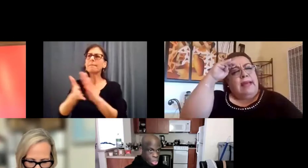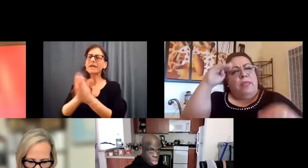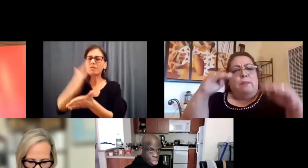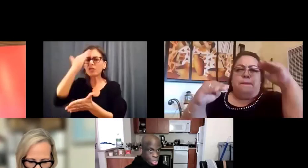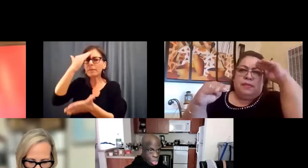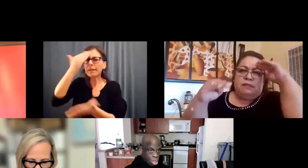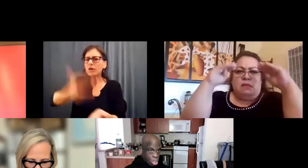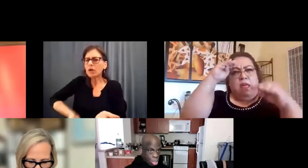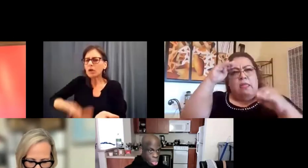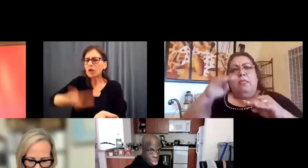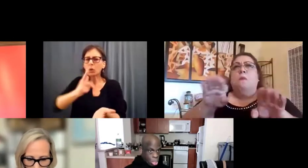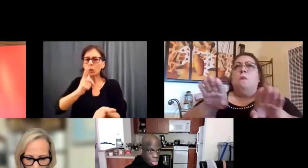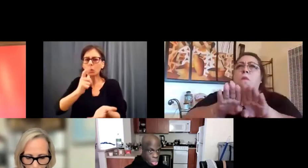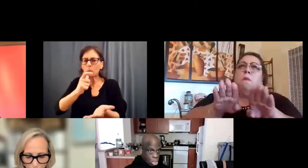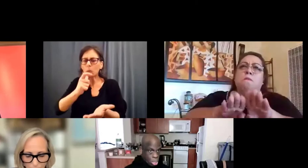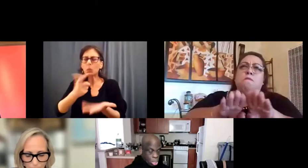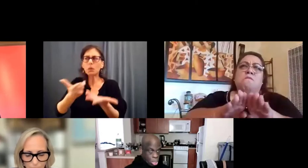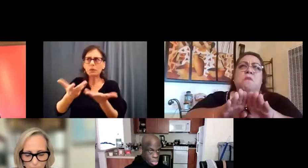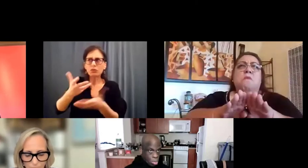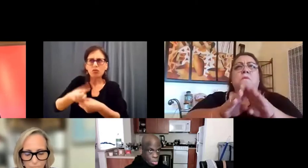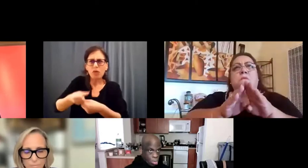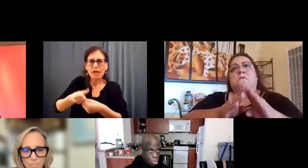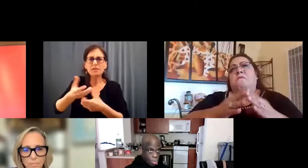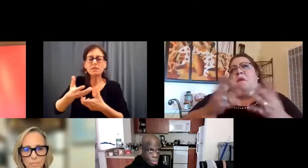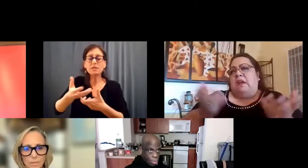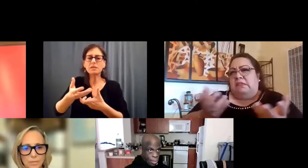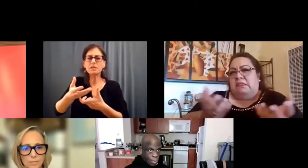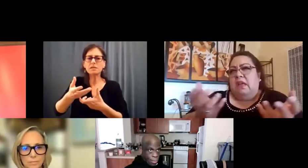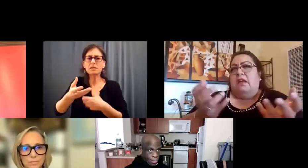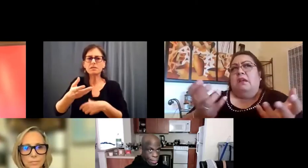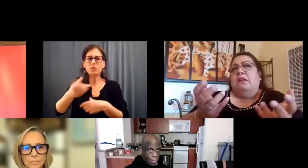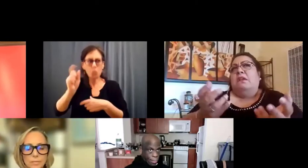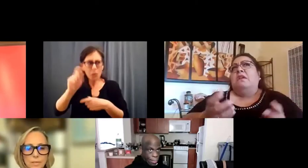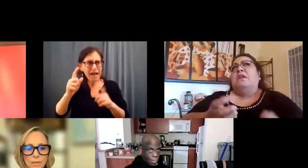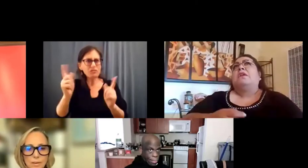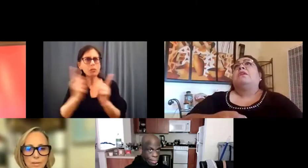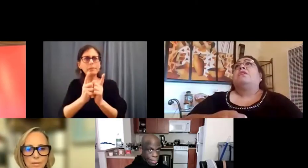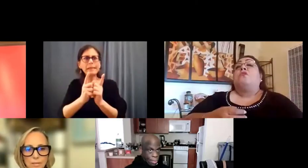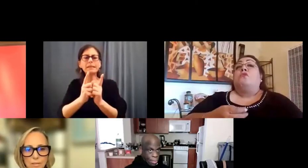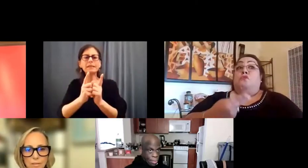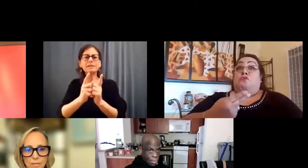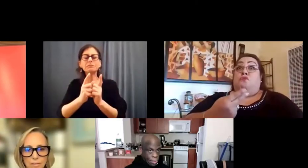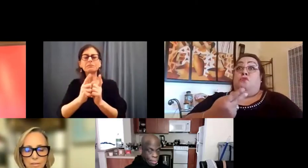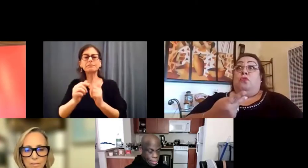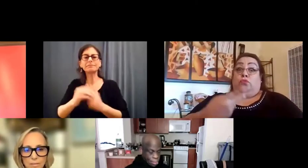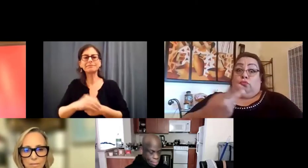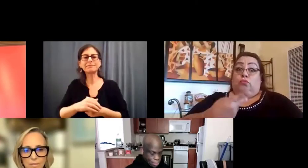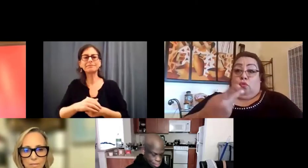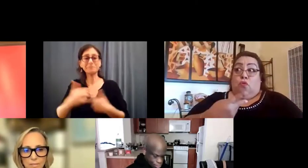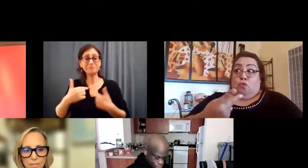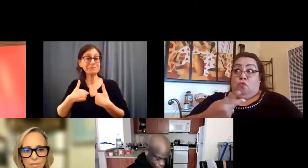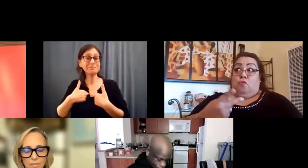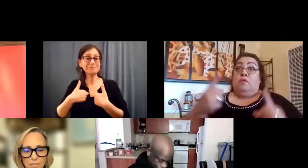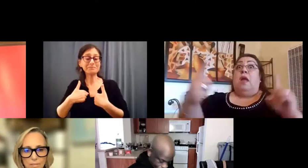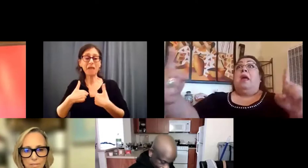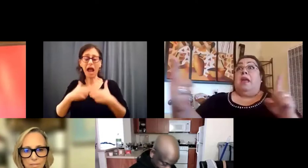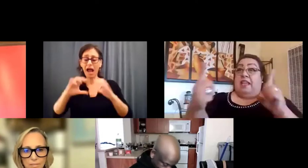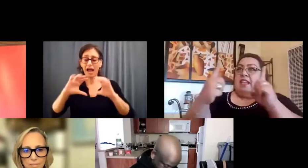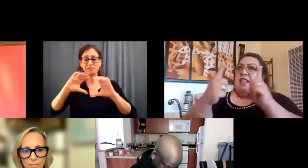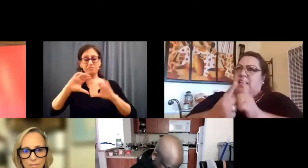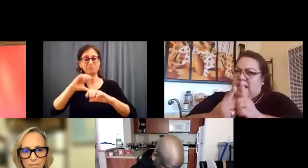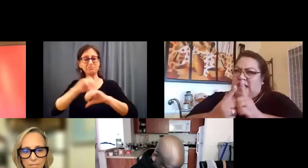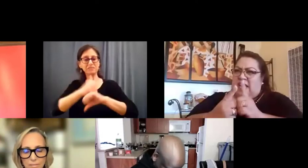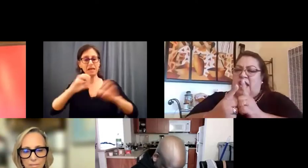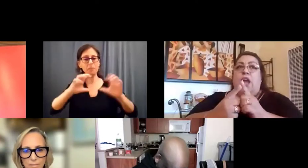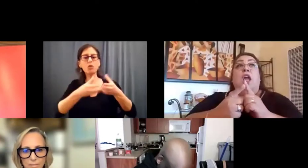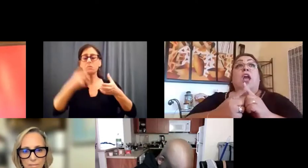said, you know, we have to meet each other. And I got a crew together, and I said, why don't